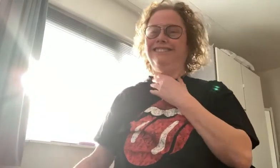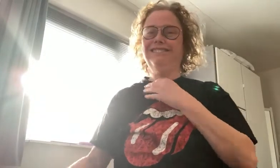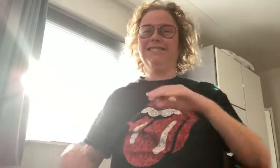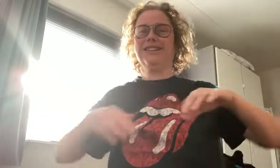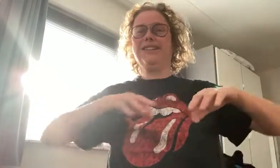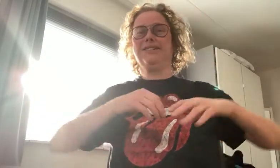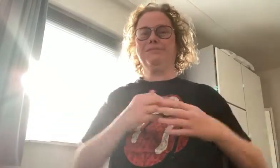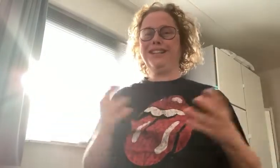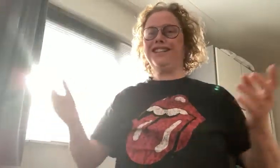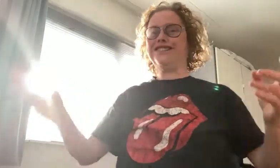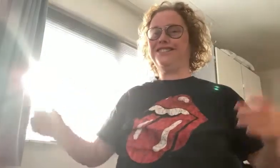Me too.